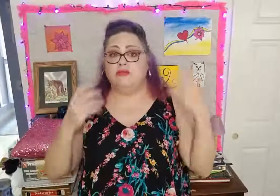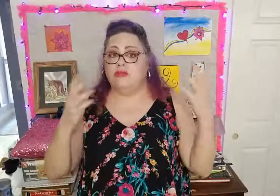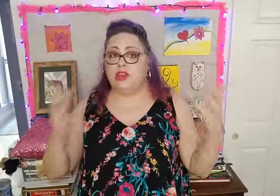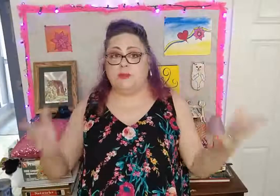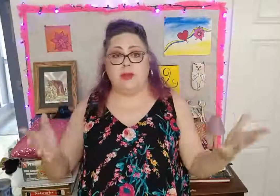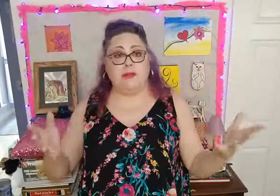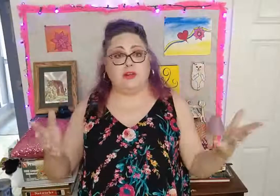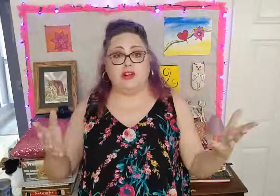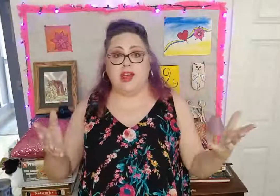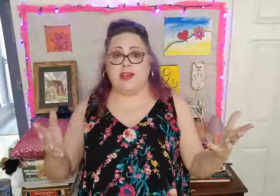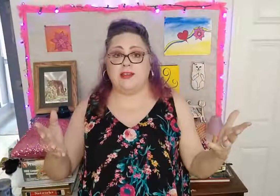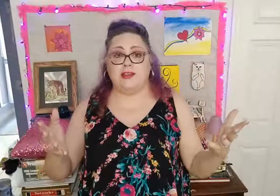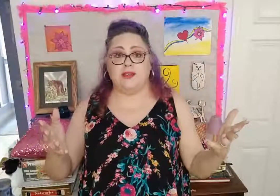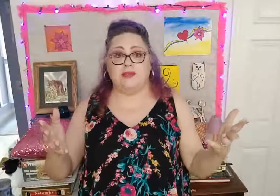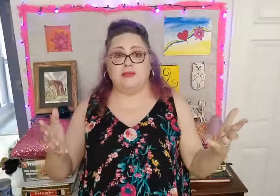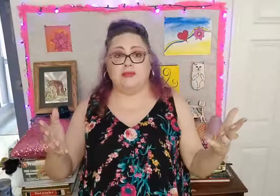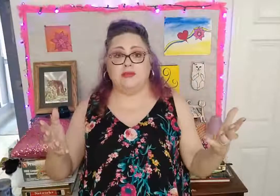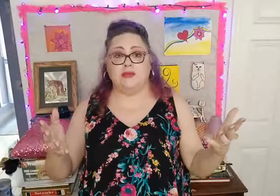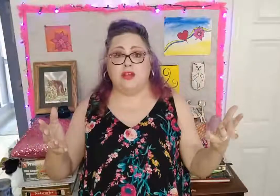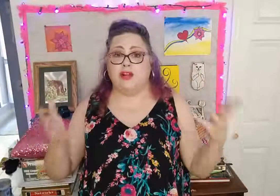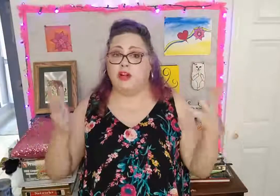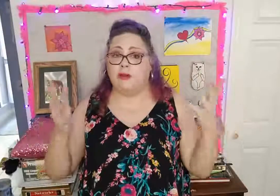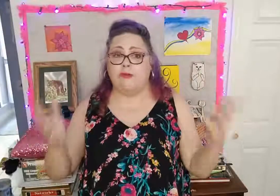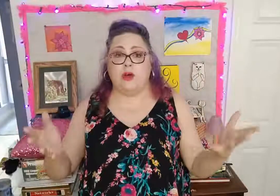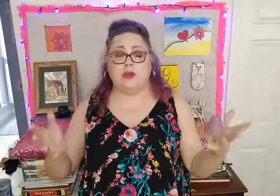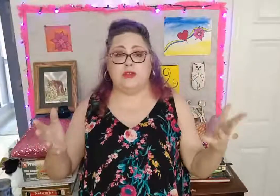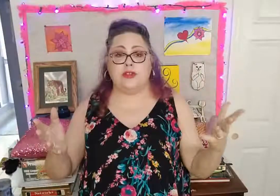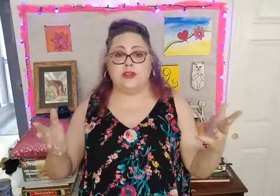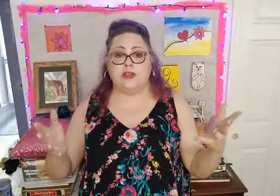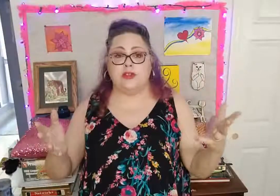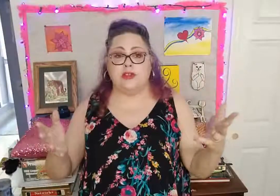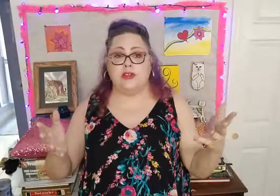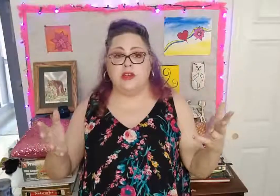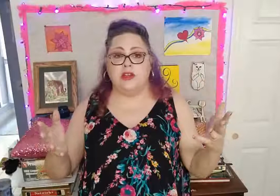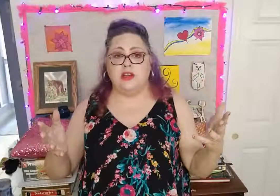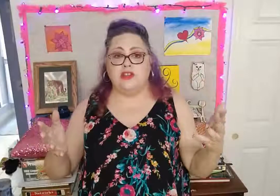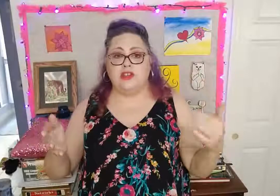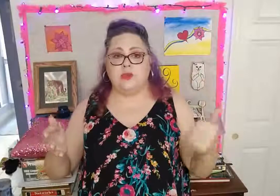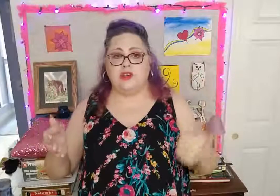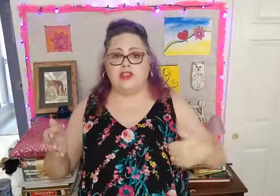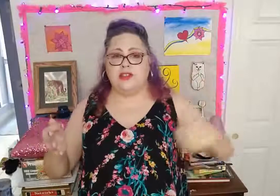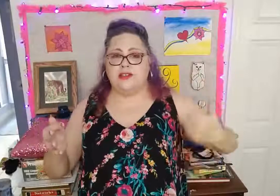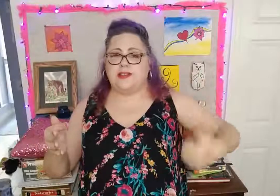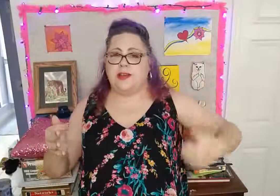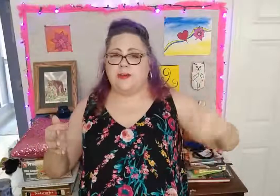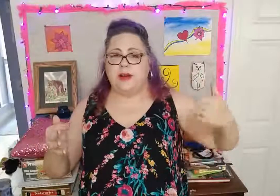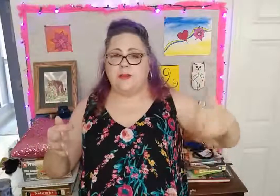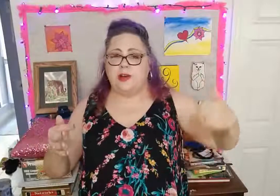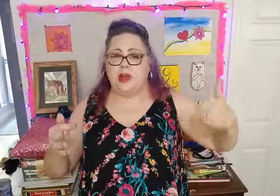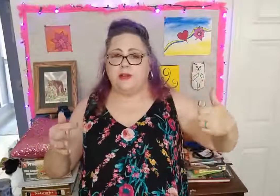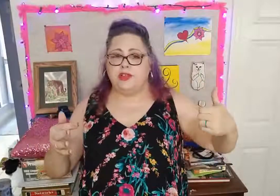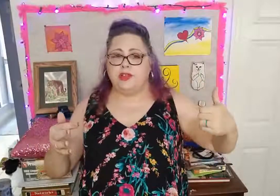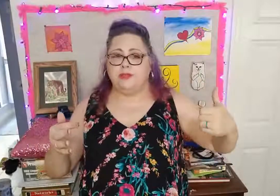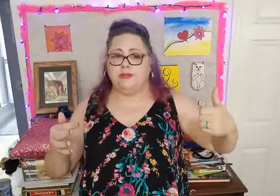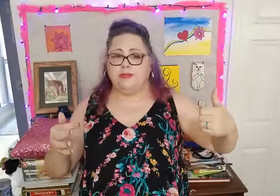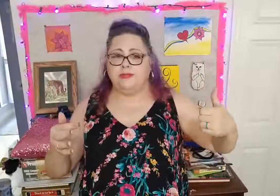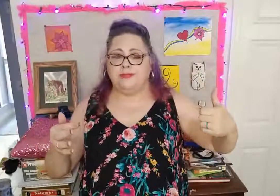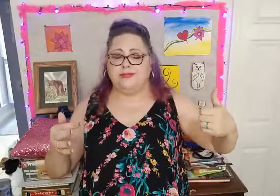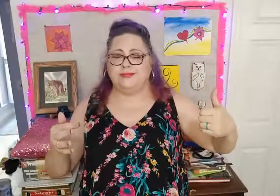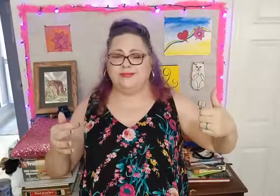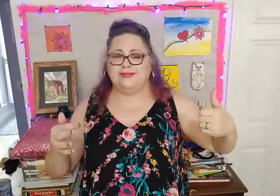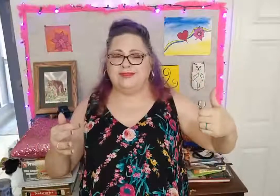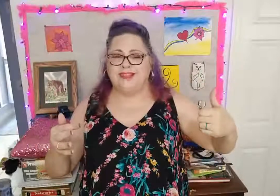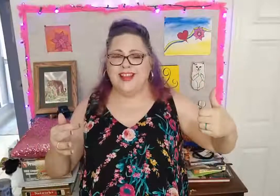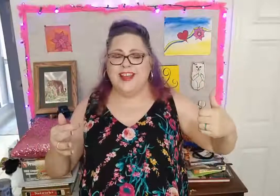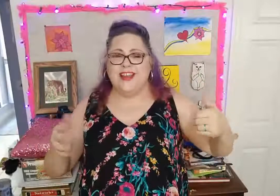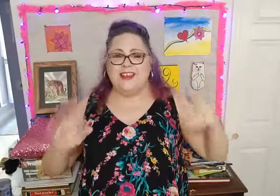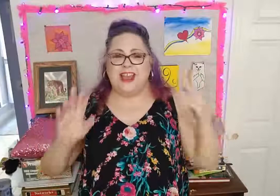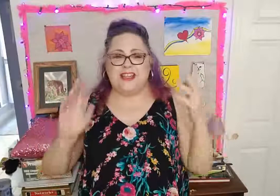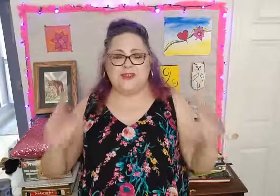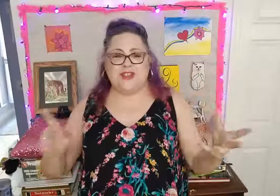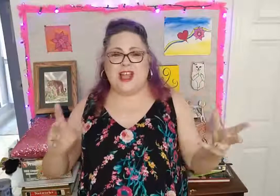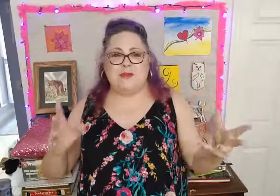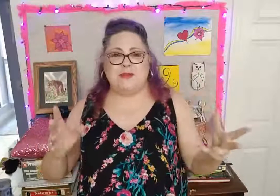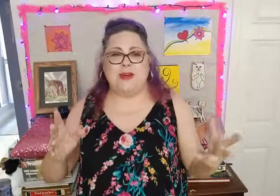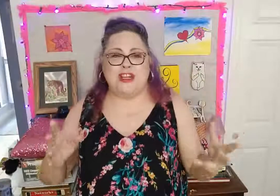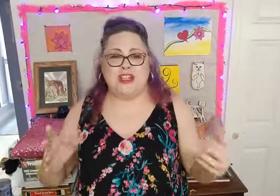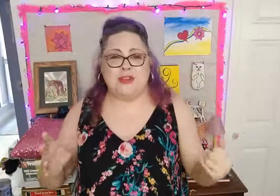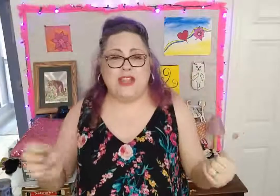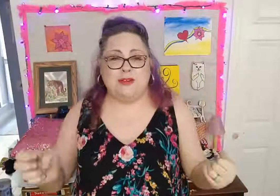The people are nice. Good folks. I just wish they'd step it up a notch. Thanks for stopping by Tuesday